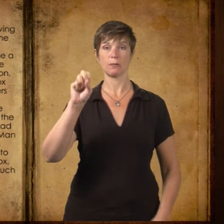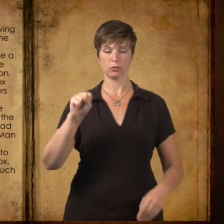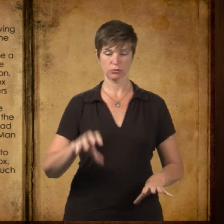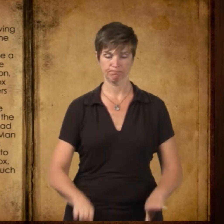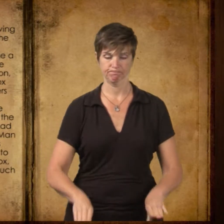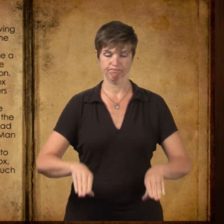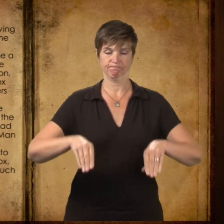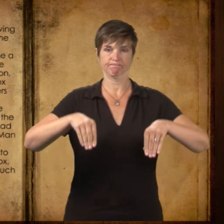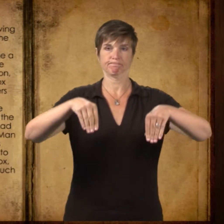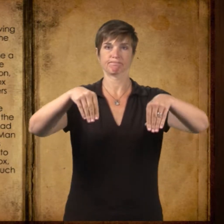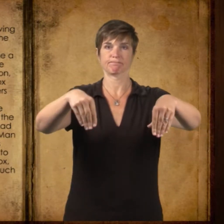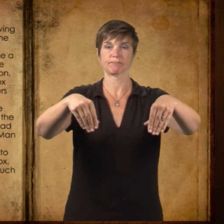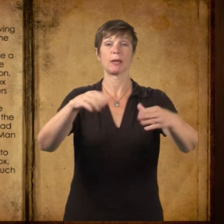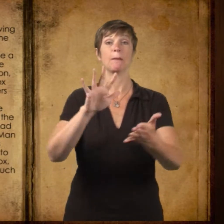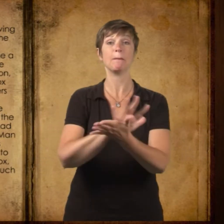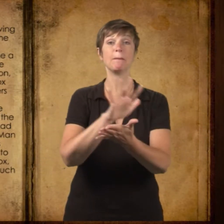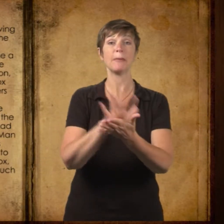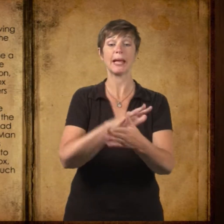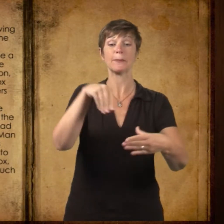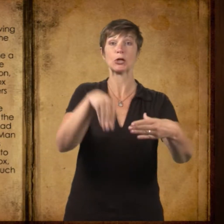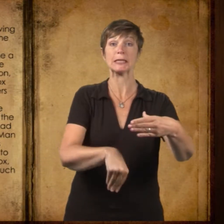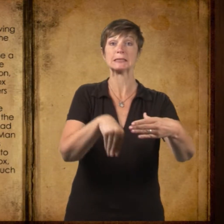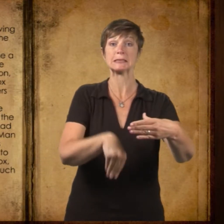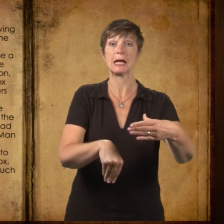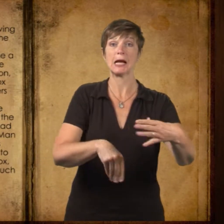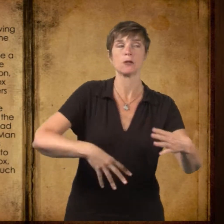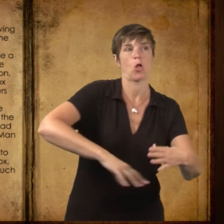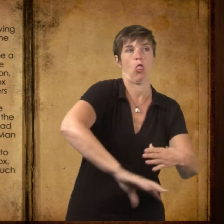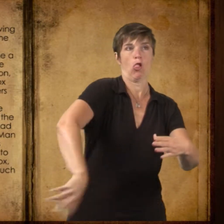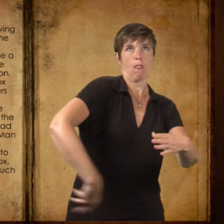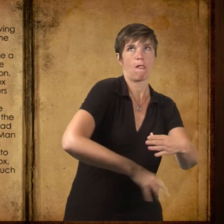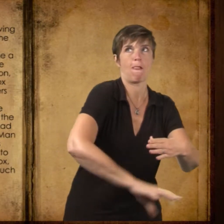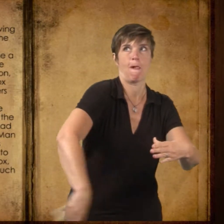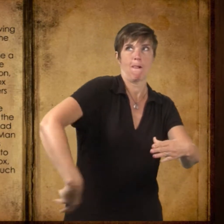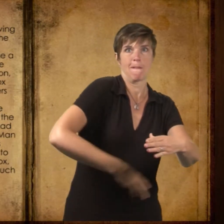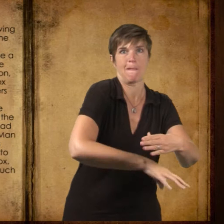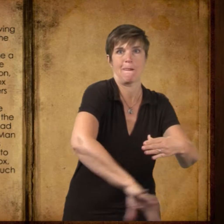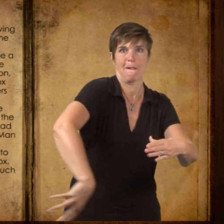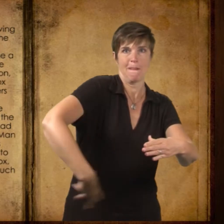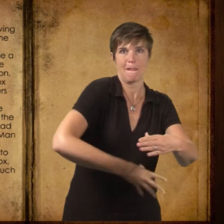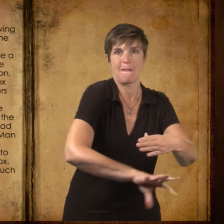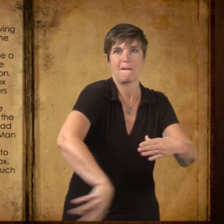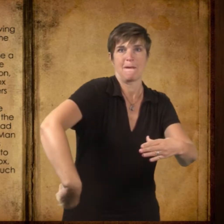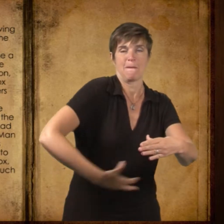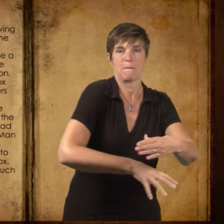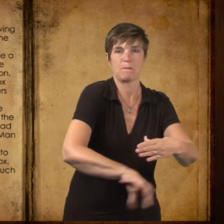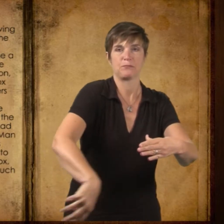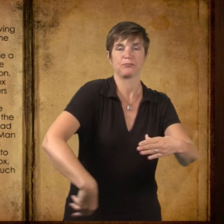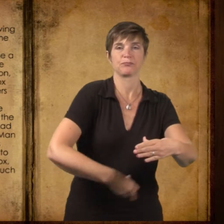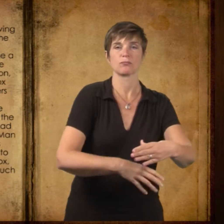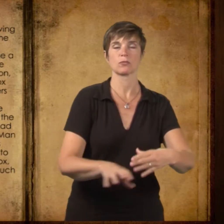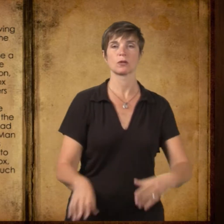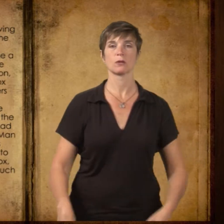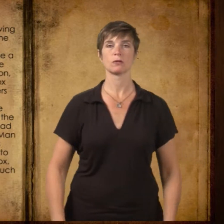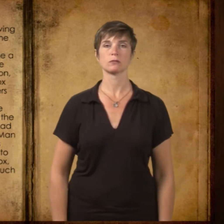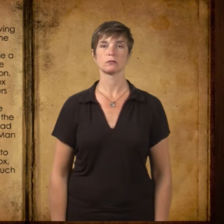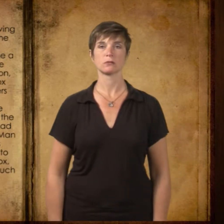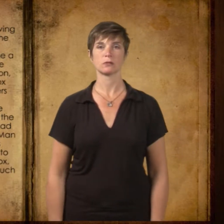came forward to hold the box steady on the stool while Mr. Summers stirred up the papers inside